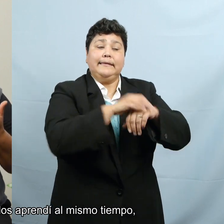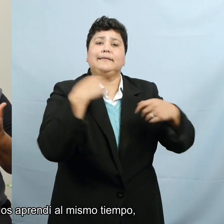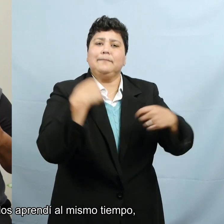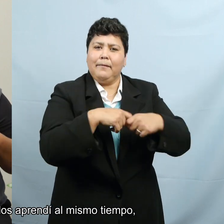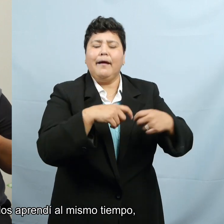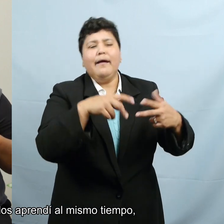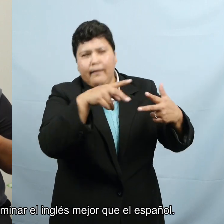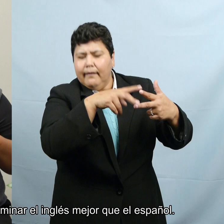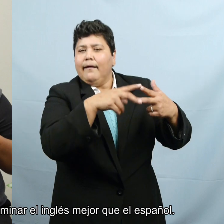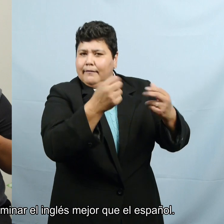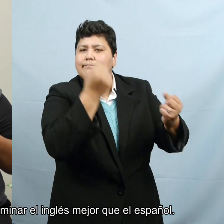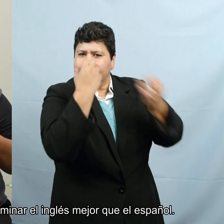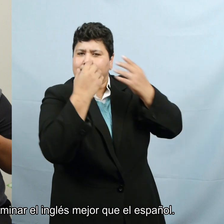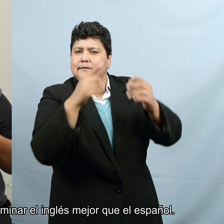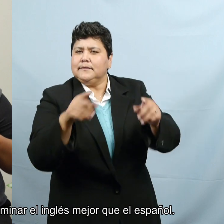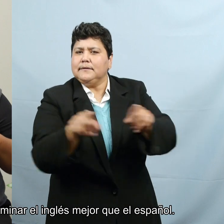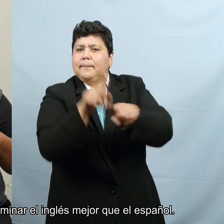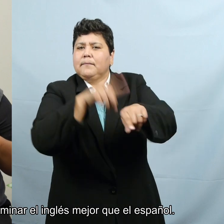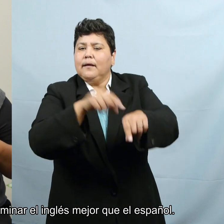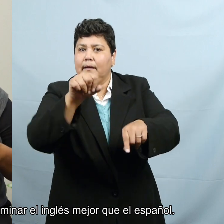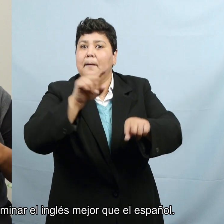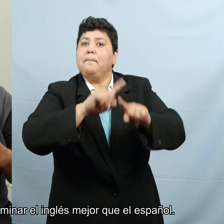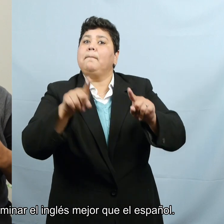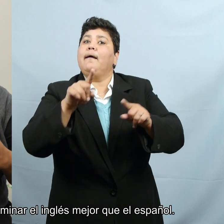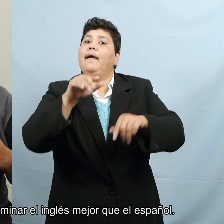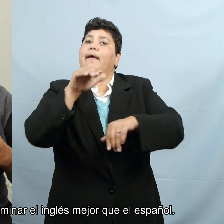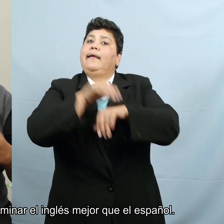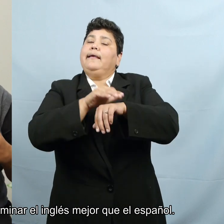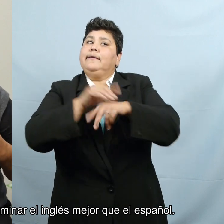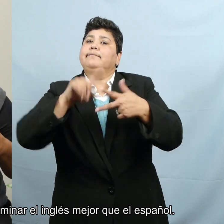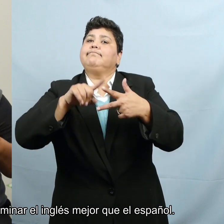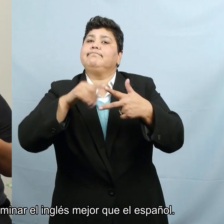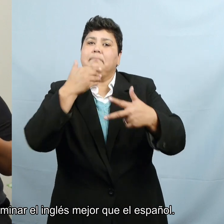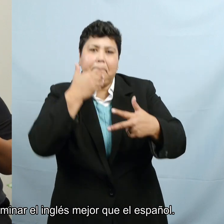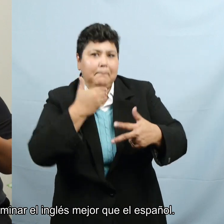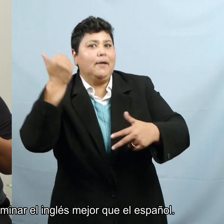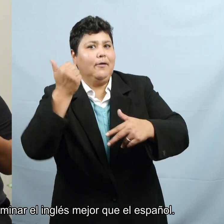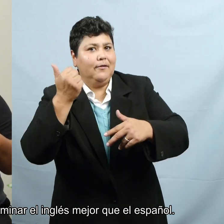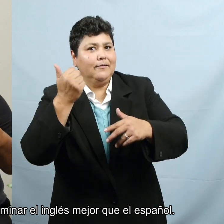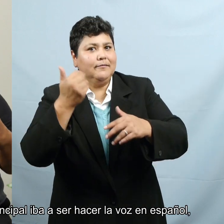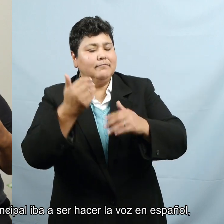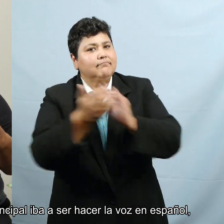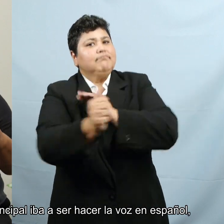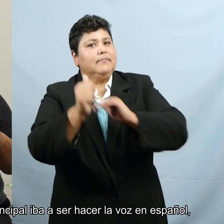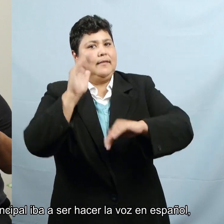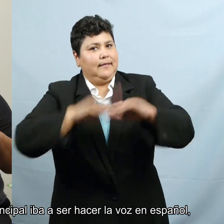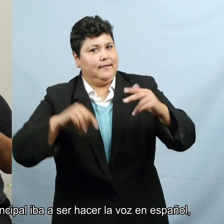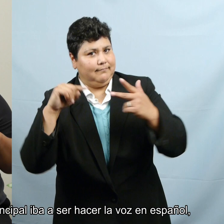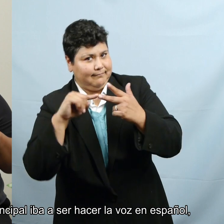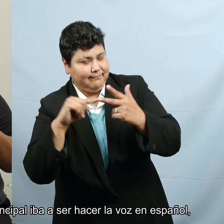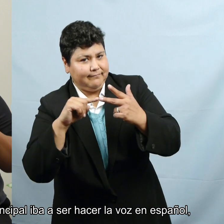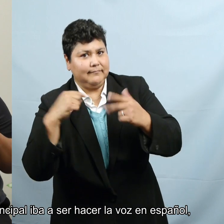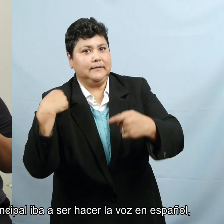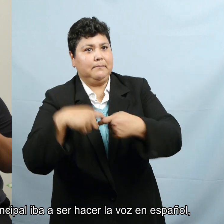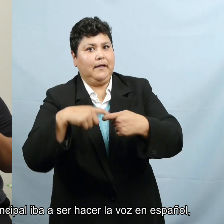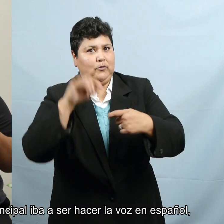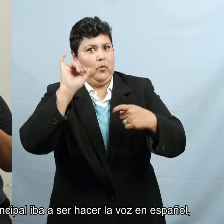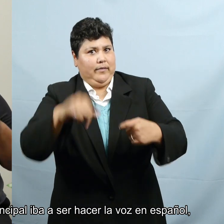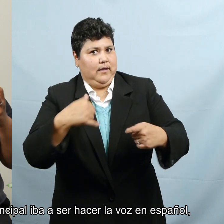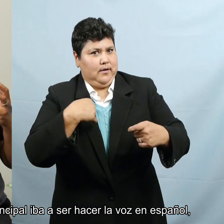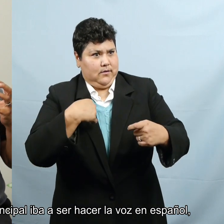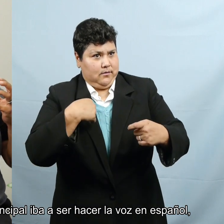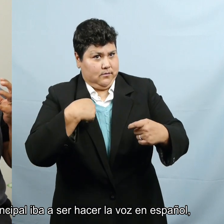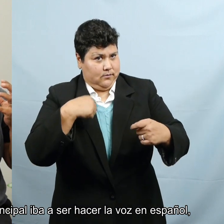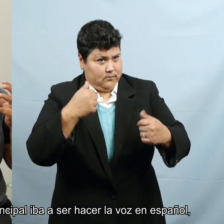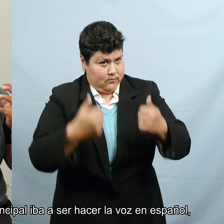at the same time, I, I, I mastered English, uh, more so than I have Spanish. So I, I, so my thoughts were